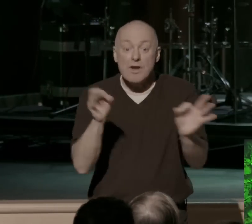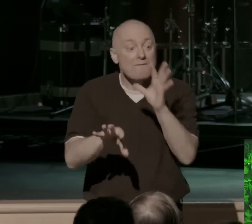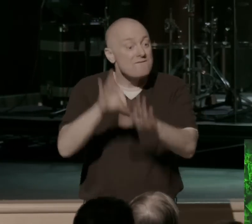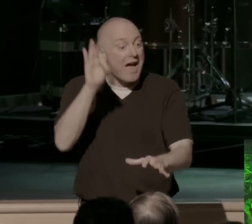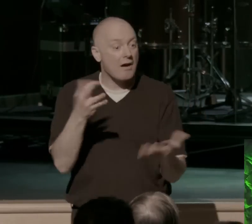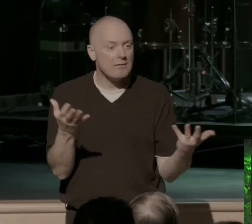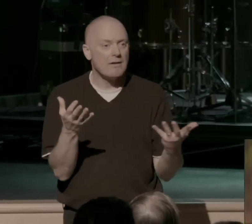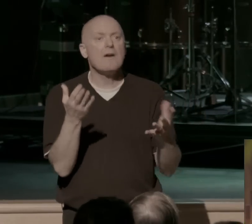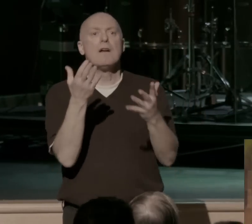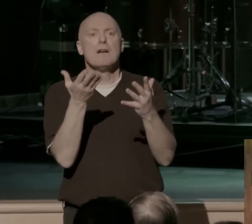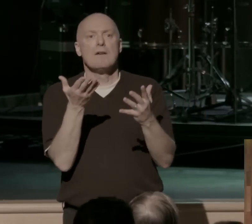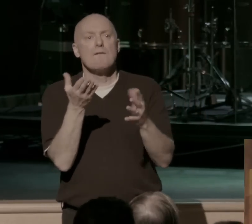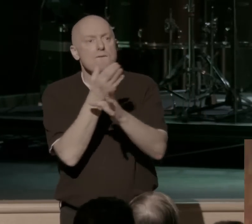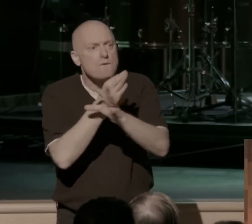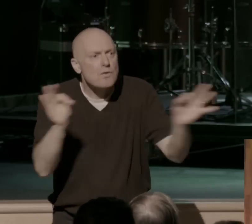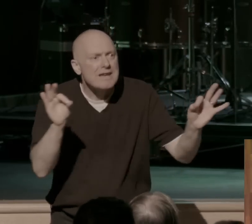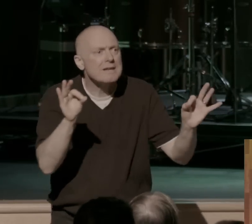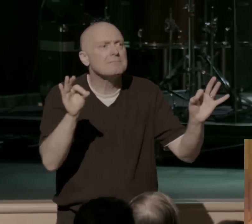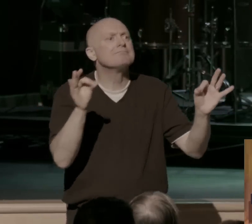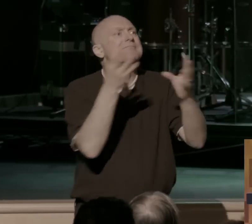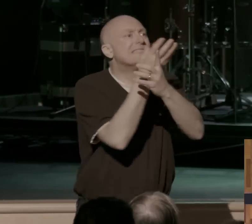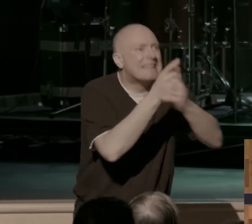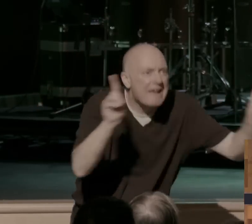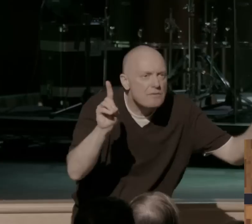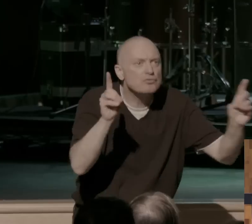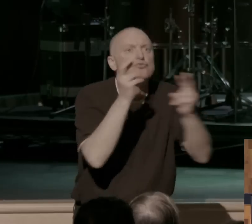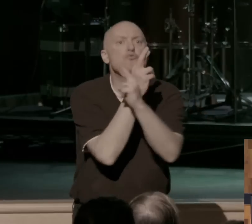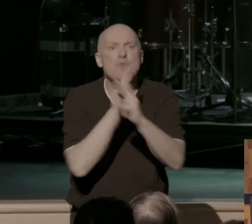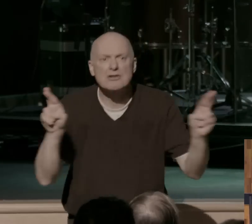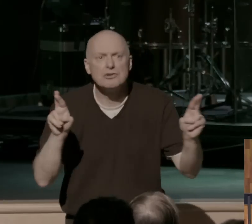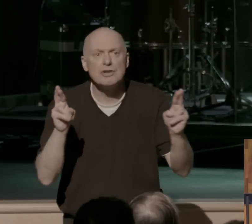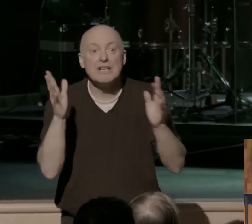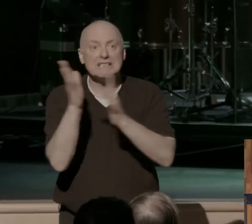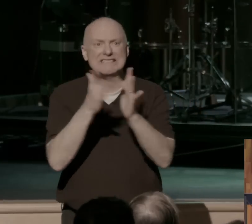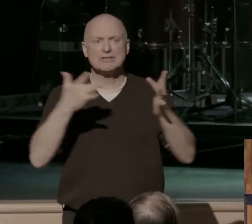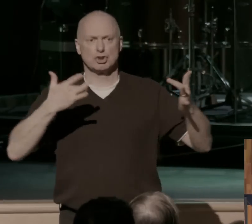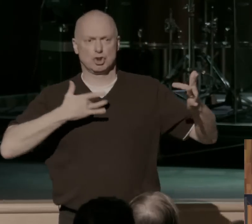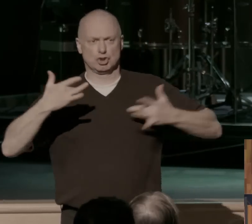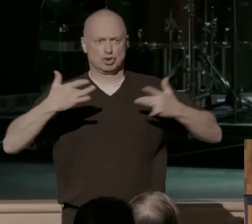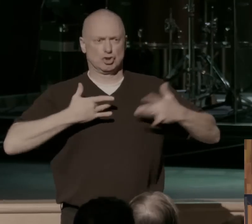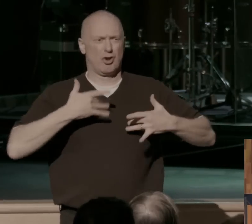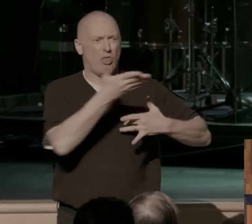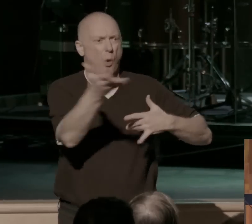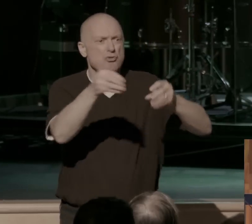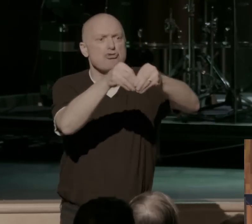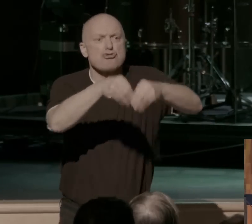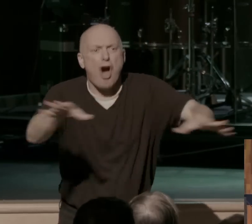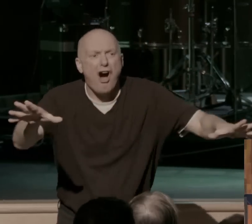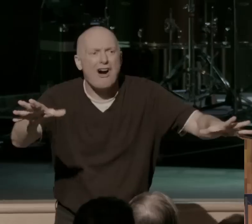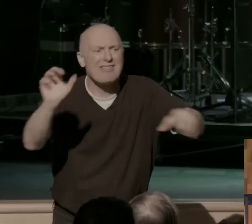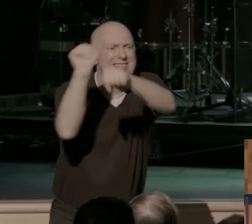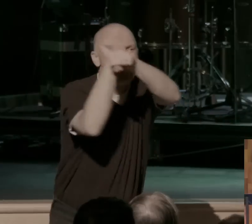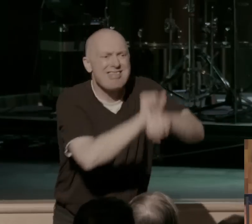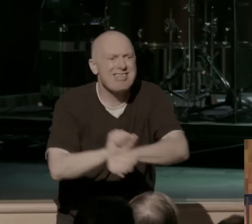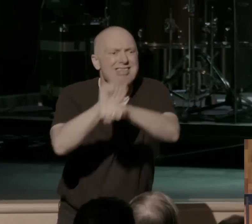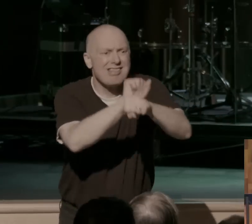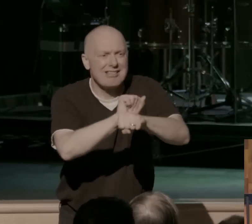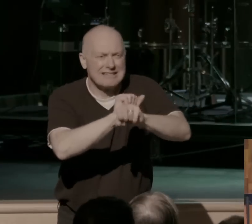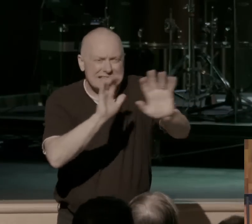found. There is freedom. There is deliverance. There is rescue. And Jesus was so concerned that those who are lost and enslaved get this. And so